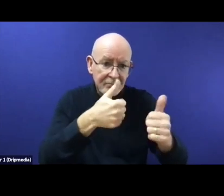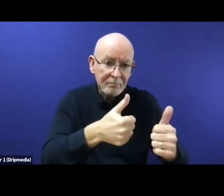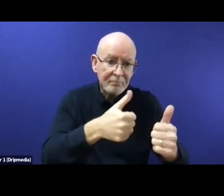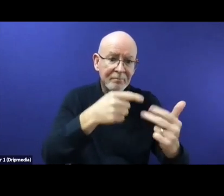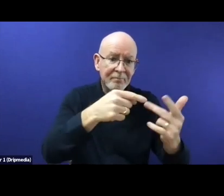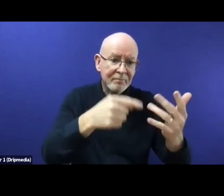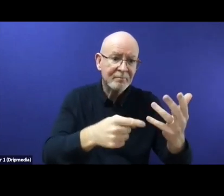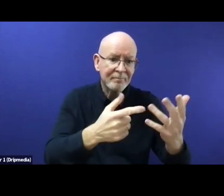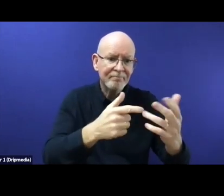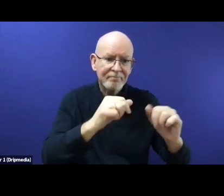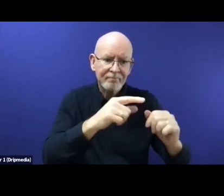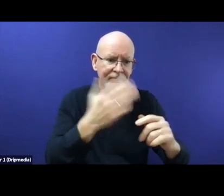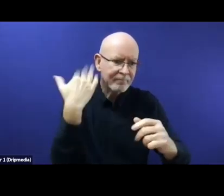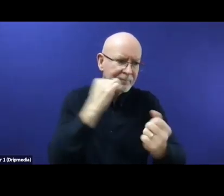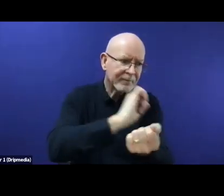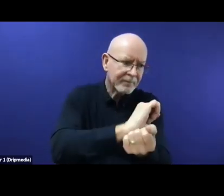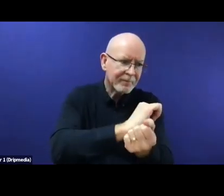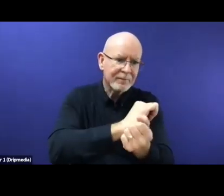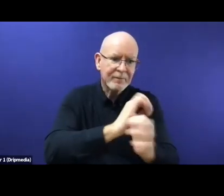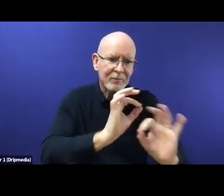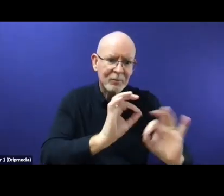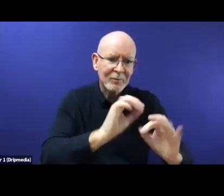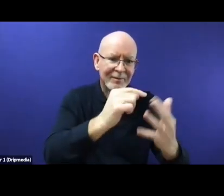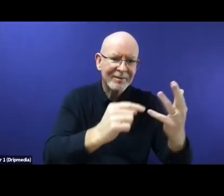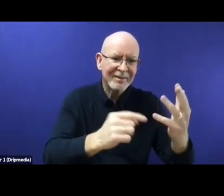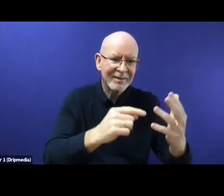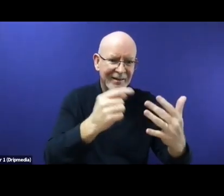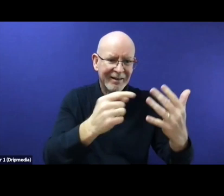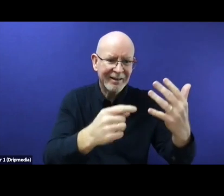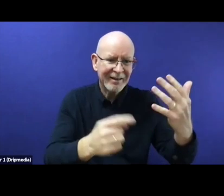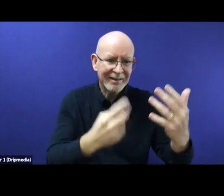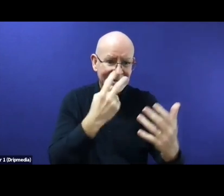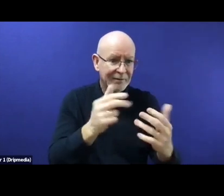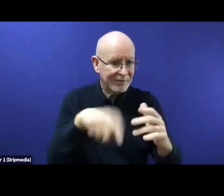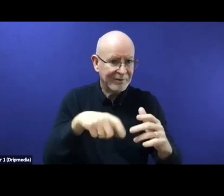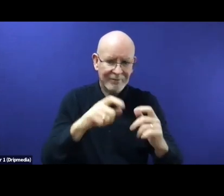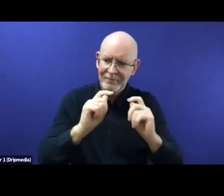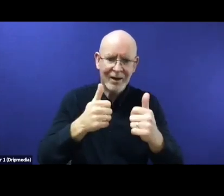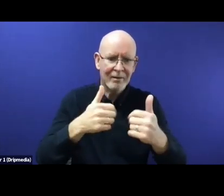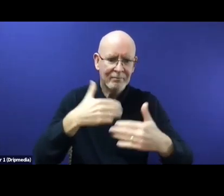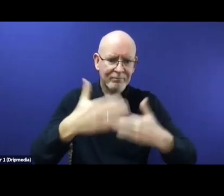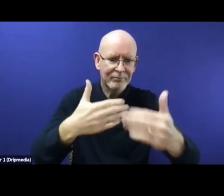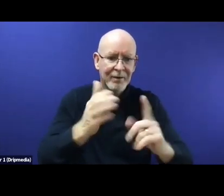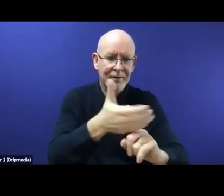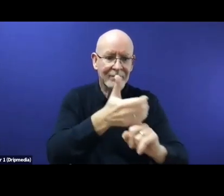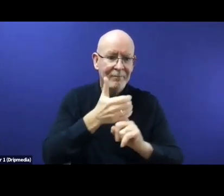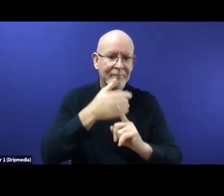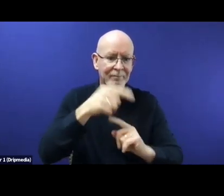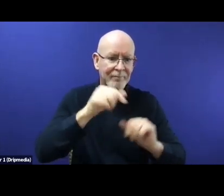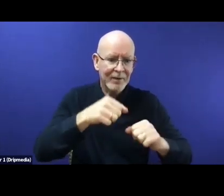But I really want to highlight the compact, which is objective number four, or support condition